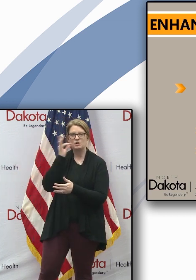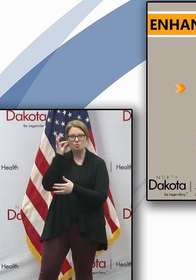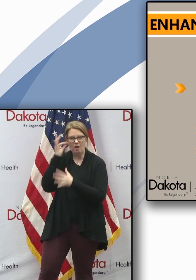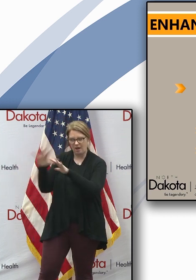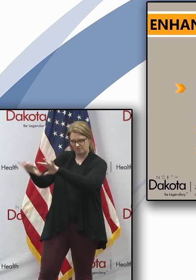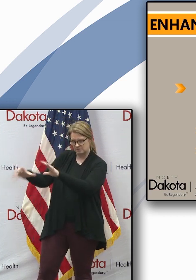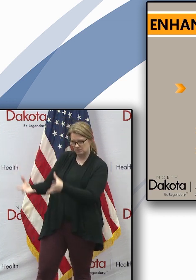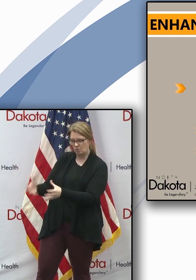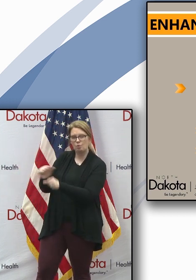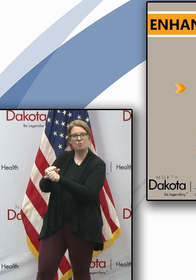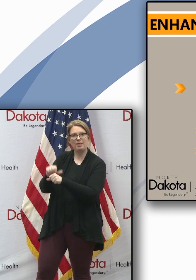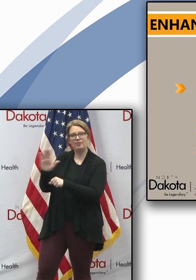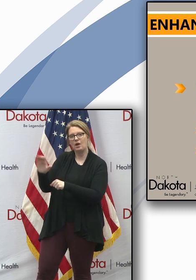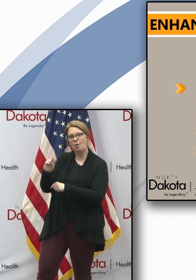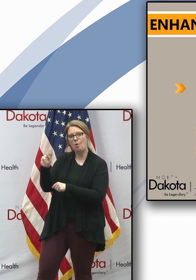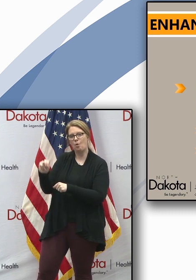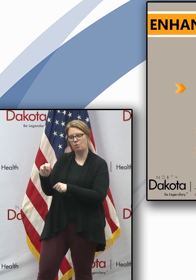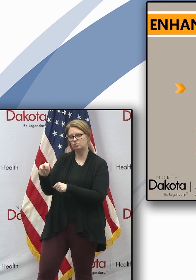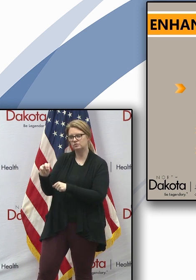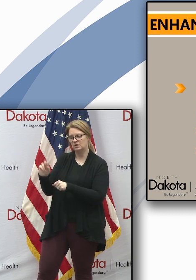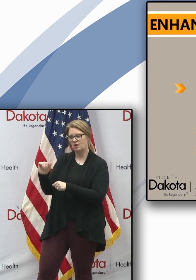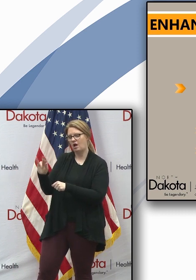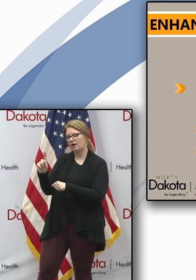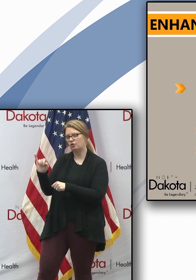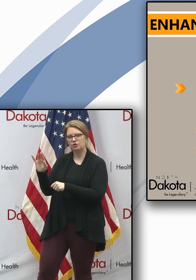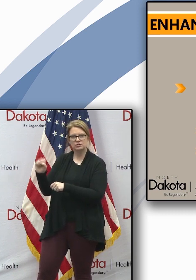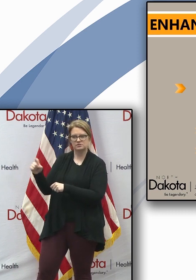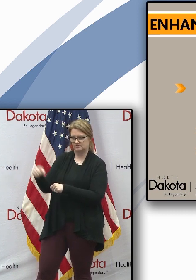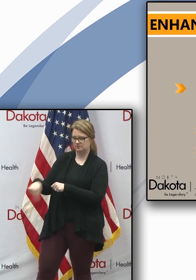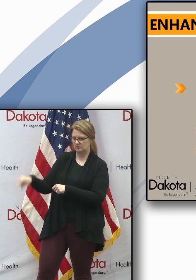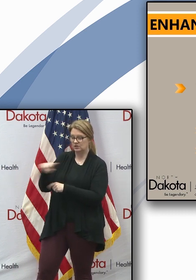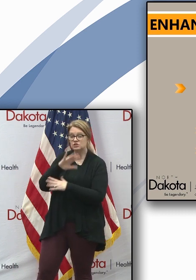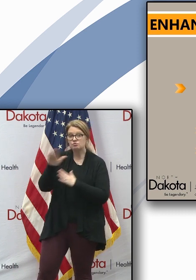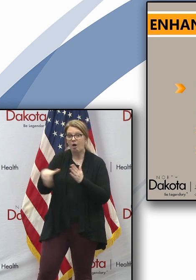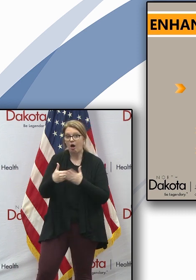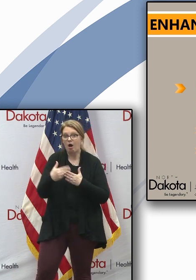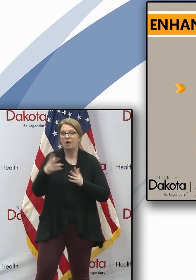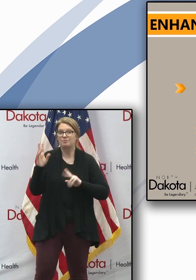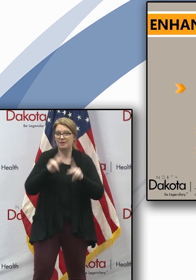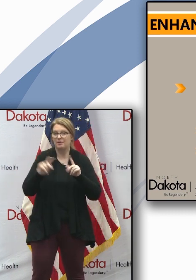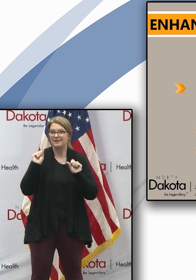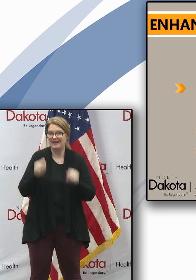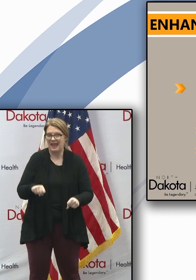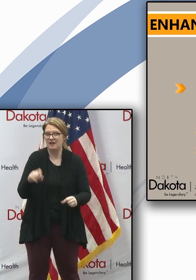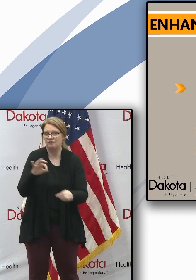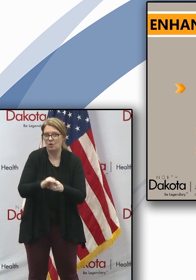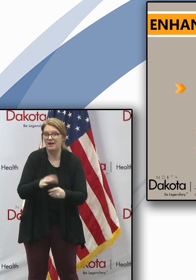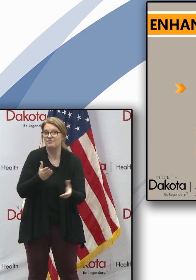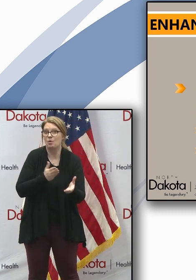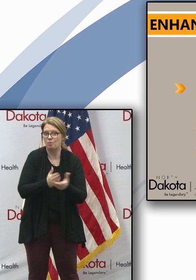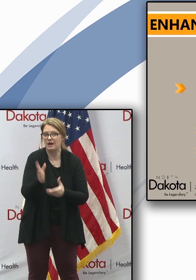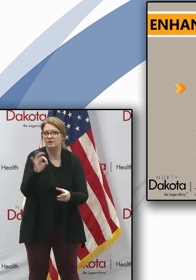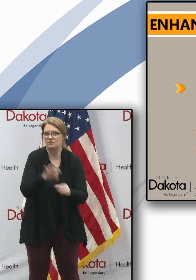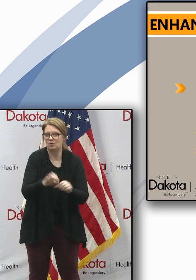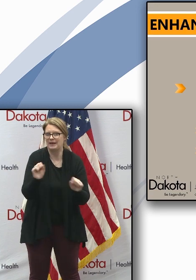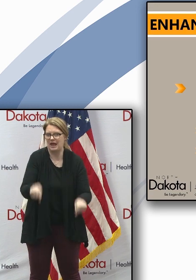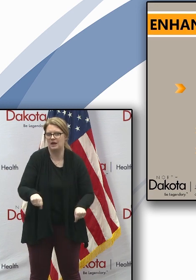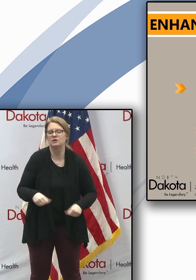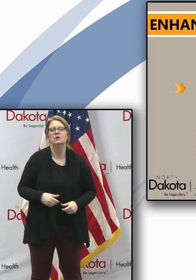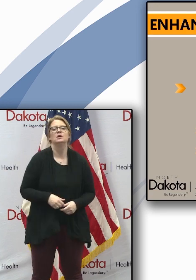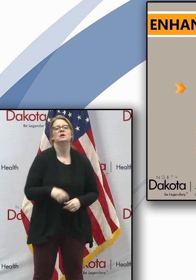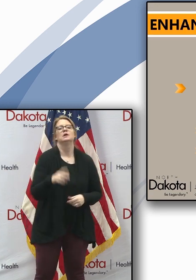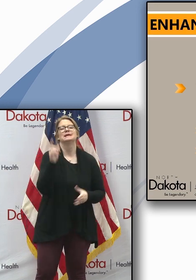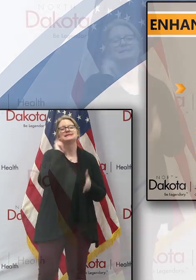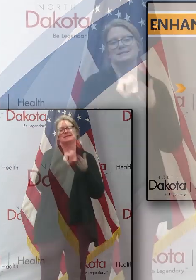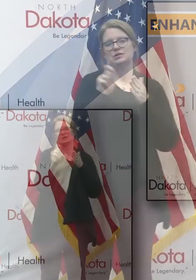again, our goal is to make sure that every eligible North Dakotan has a right to vote. Today with us, we've got our Secretary of State,